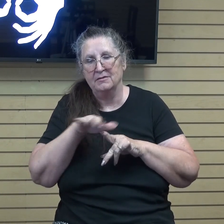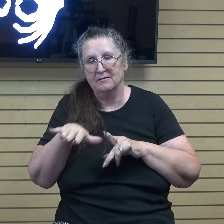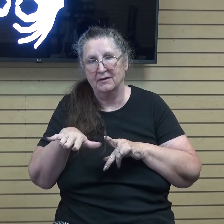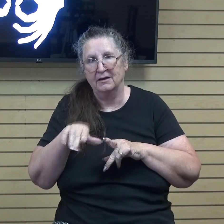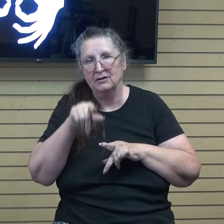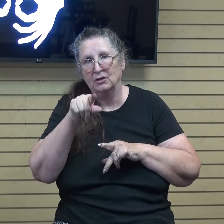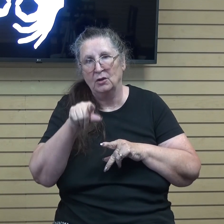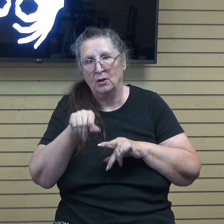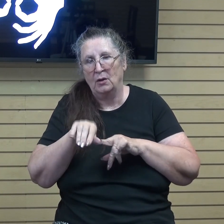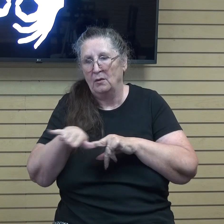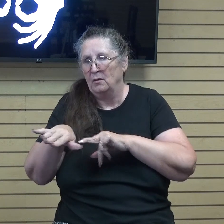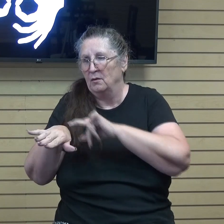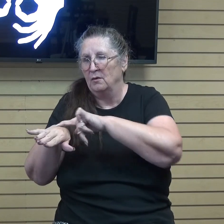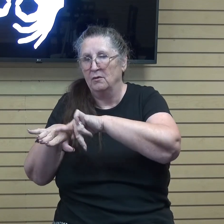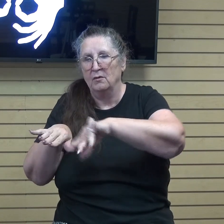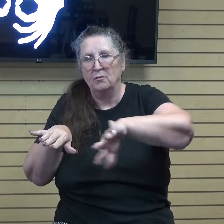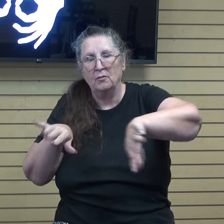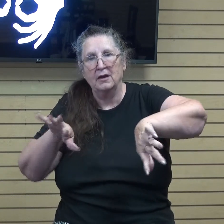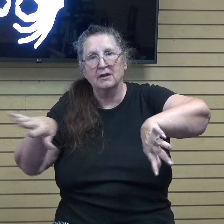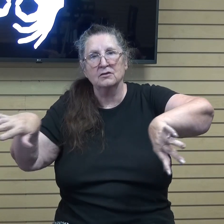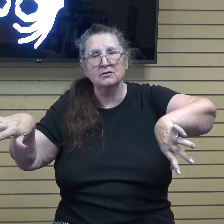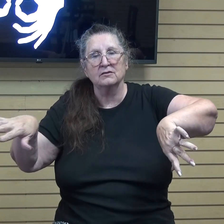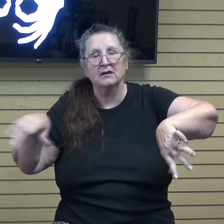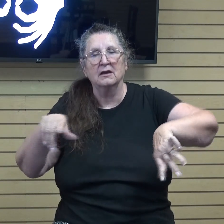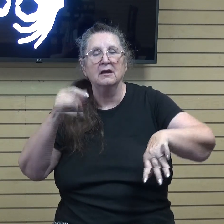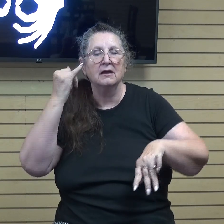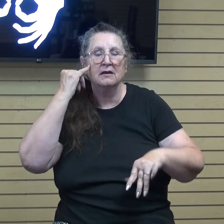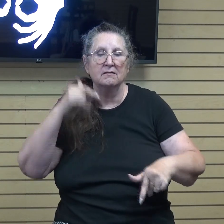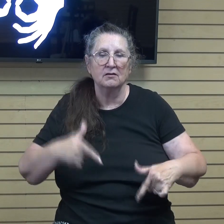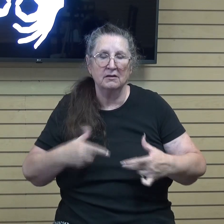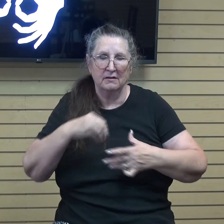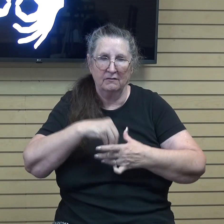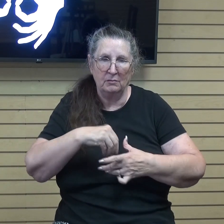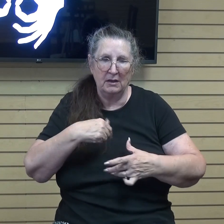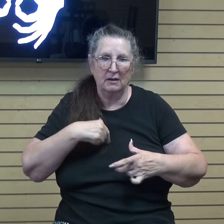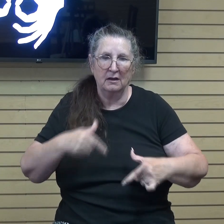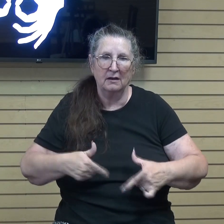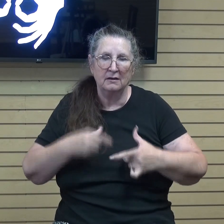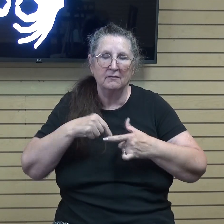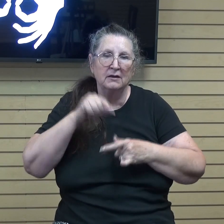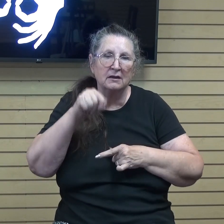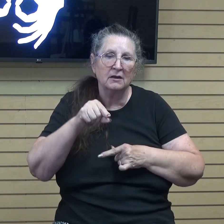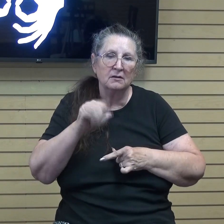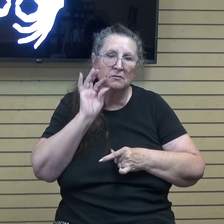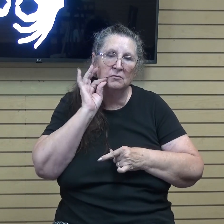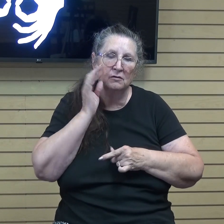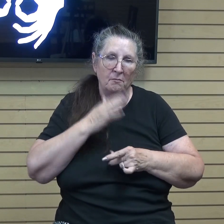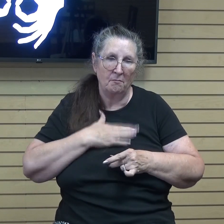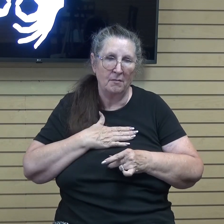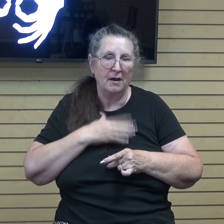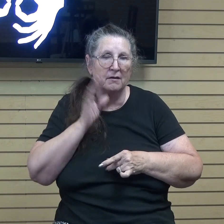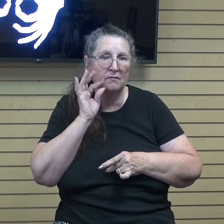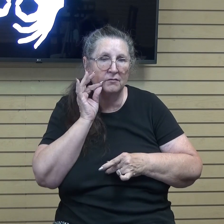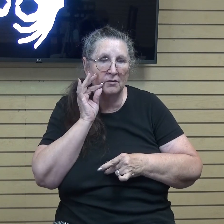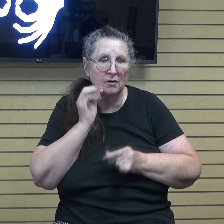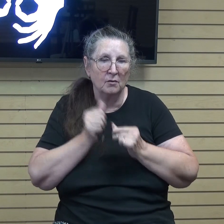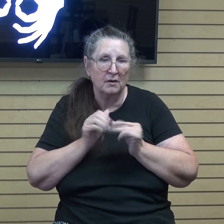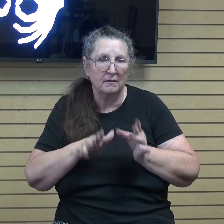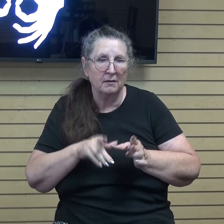branches. He who abides in me and I in him bears much fruit. For without me, you can do